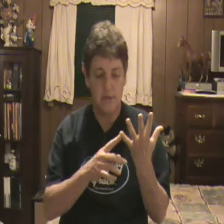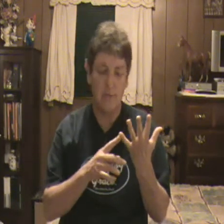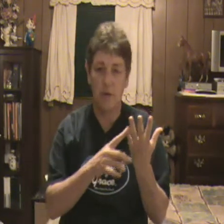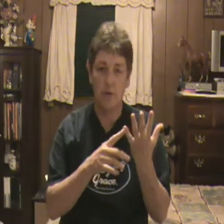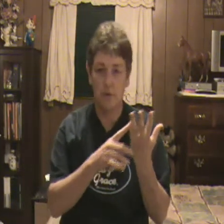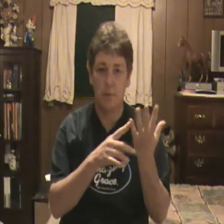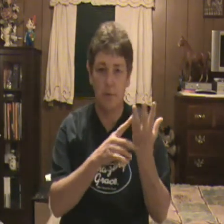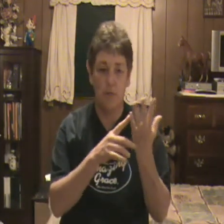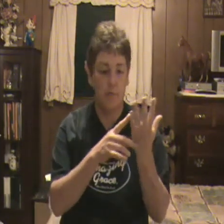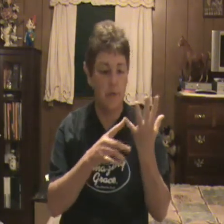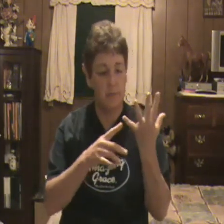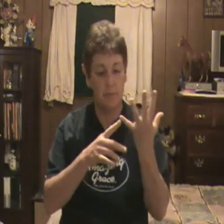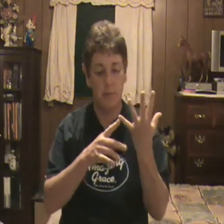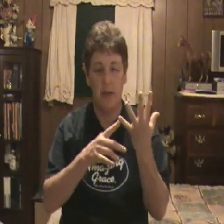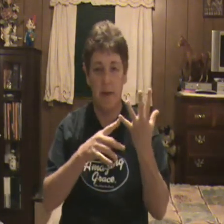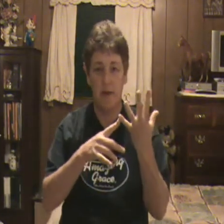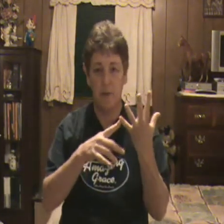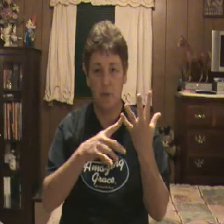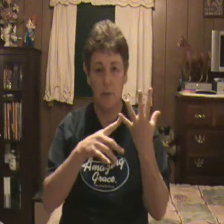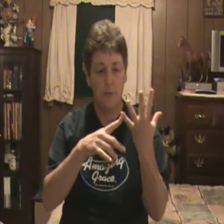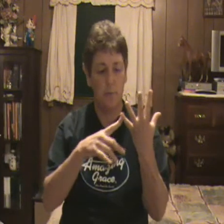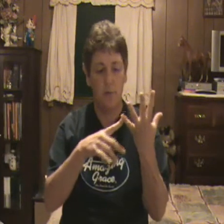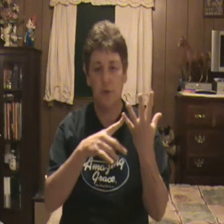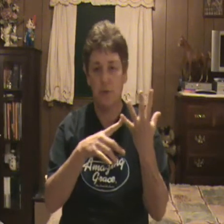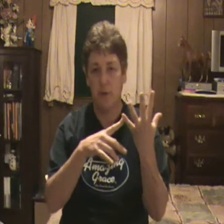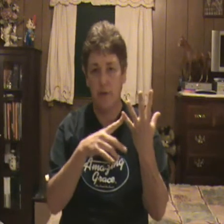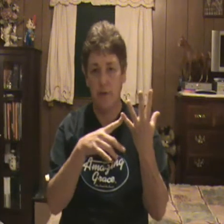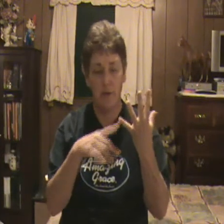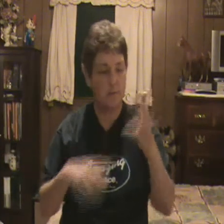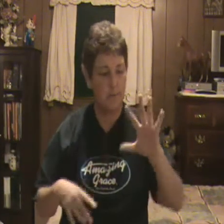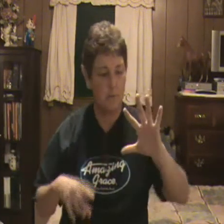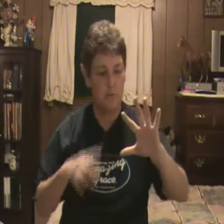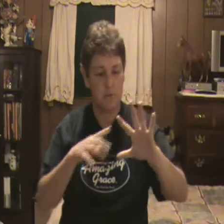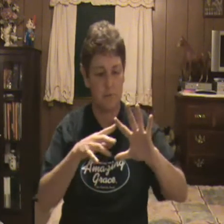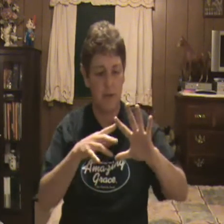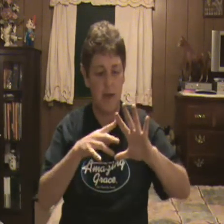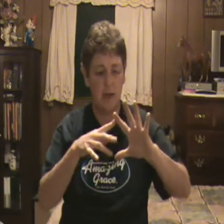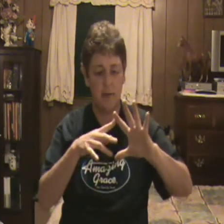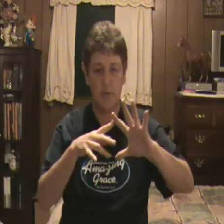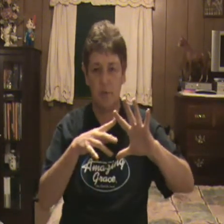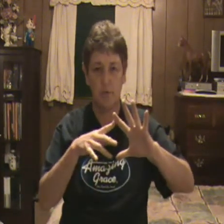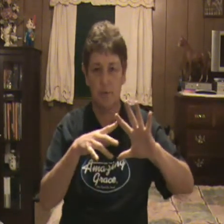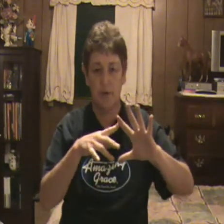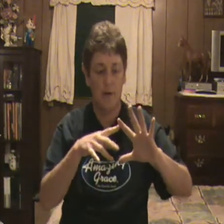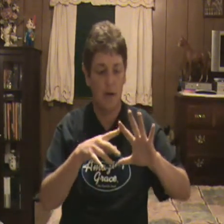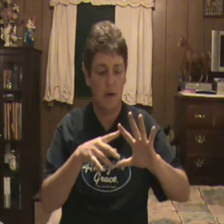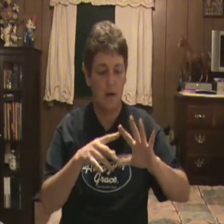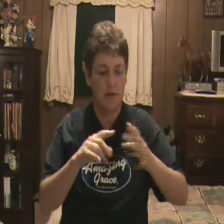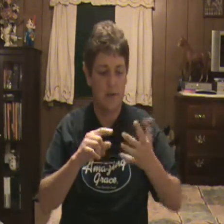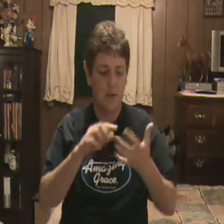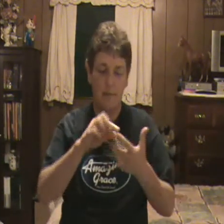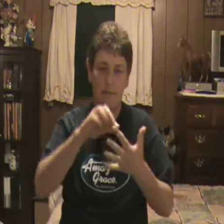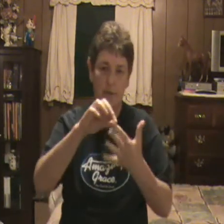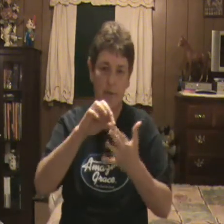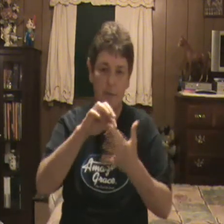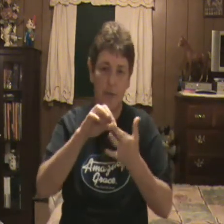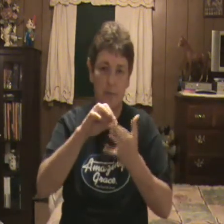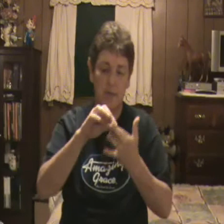this finger used to be real flimsy, but now I can really put the pressure on it, that, you know, muscle's back. This one, it's not, you know, flimsy